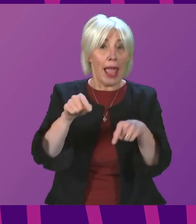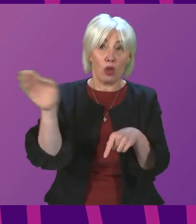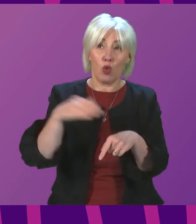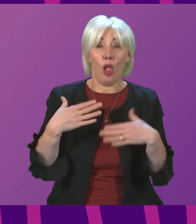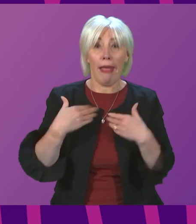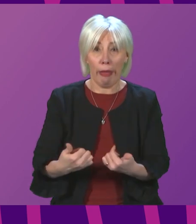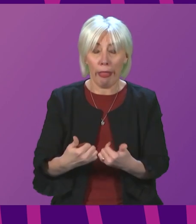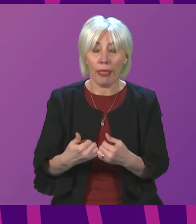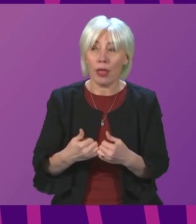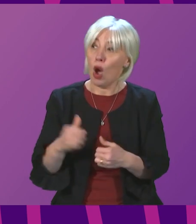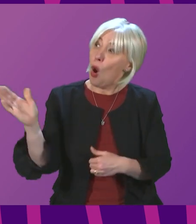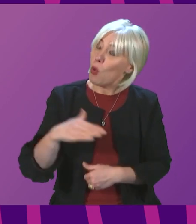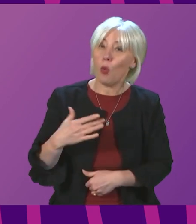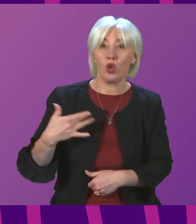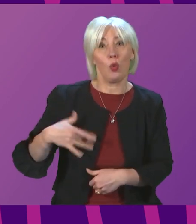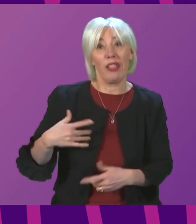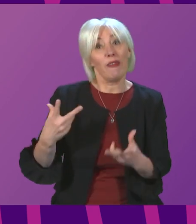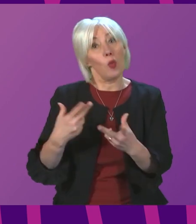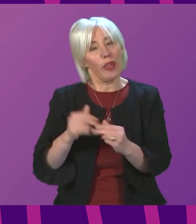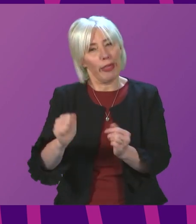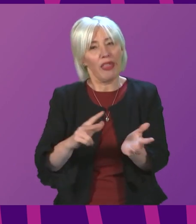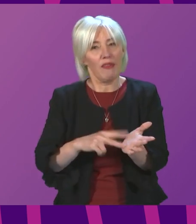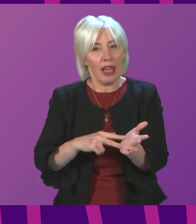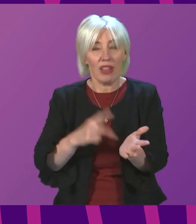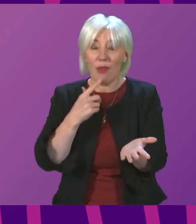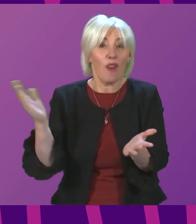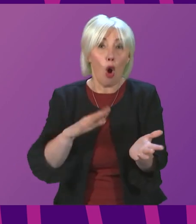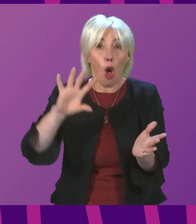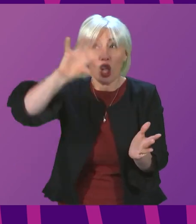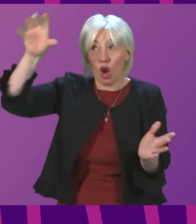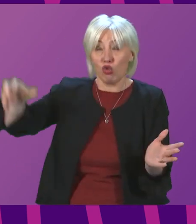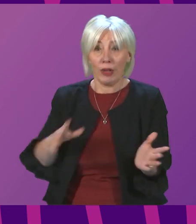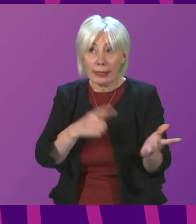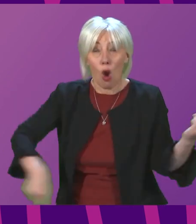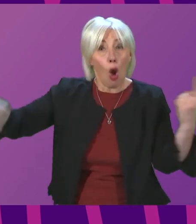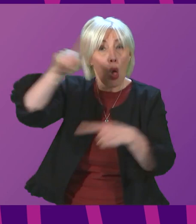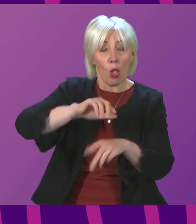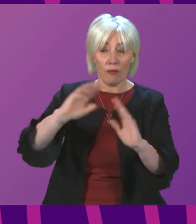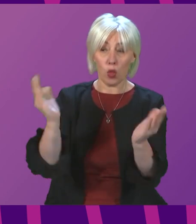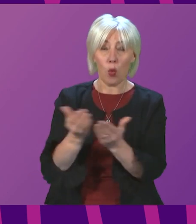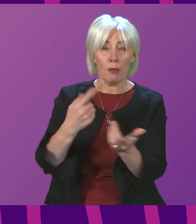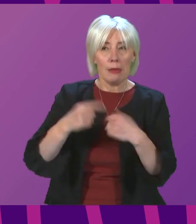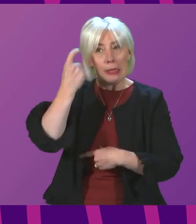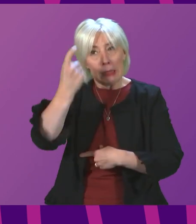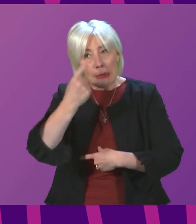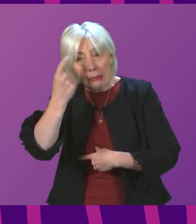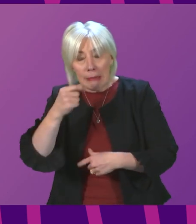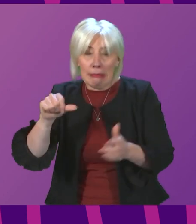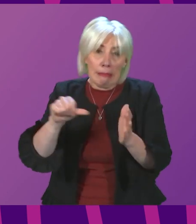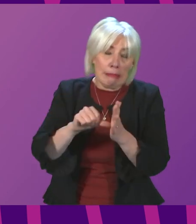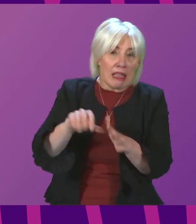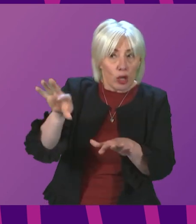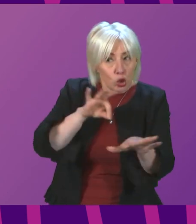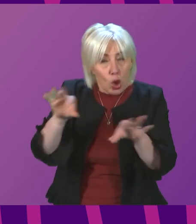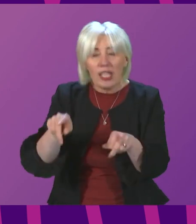as we all want to do, will involve for all countries careful thought and possibly some difficult choices. And it involves